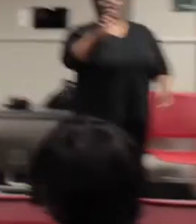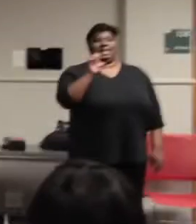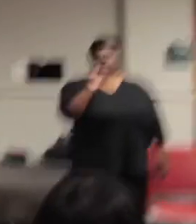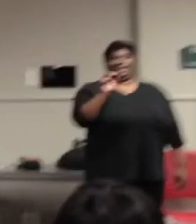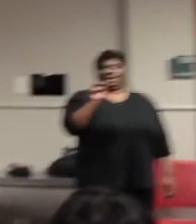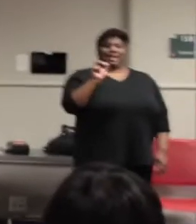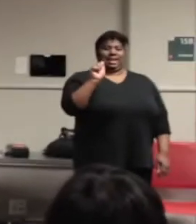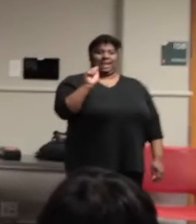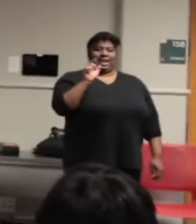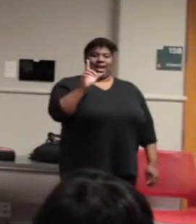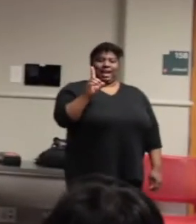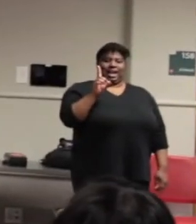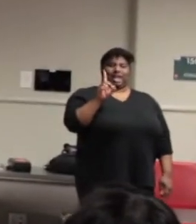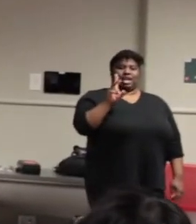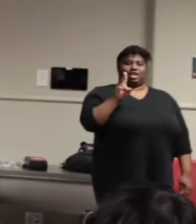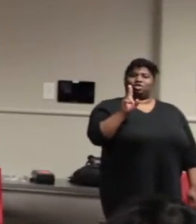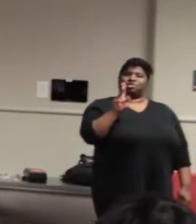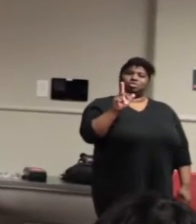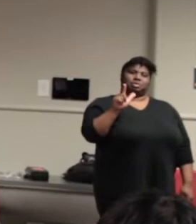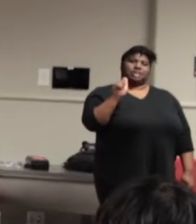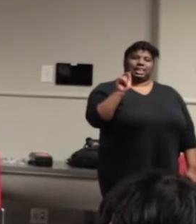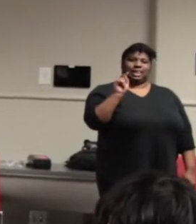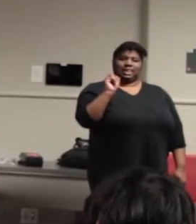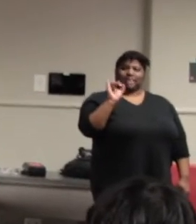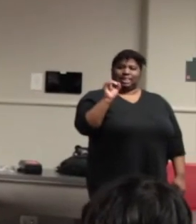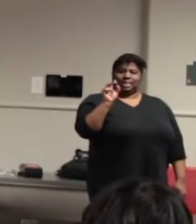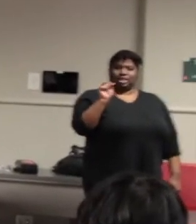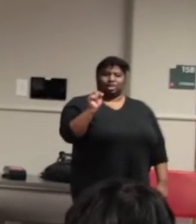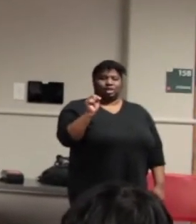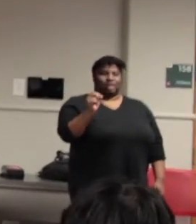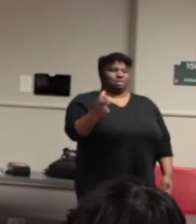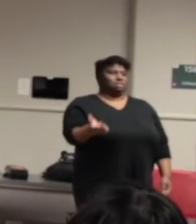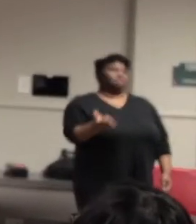I don't write a lot of love poems, but, uh, I did this.